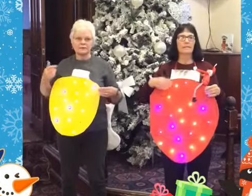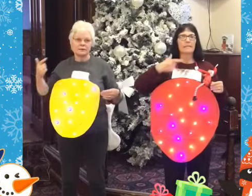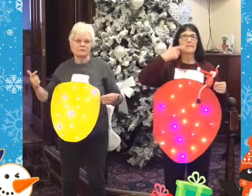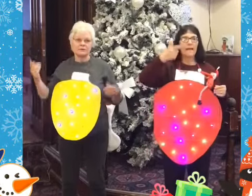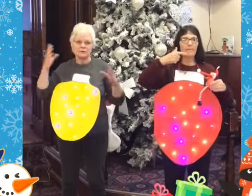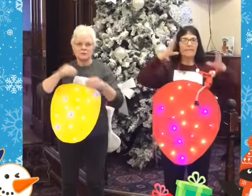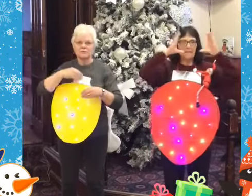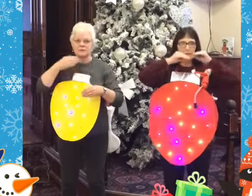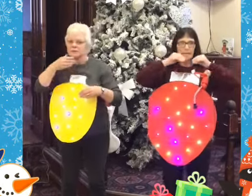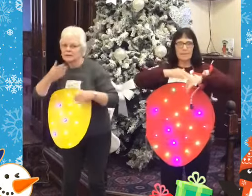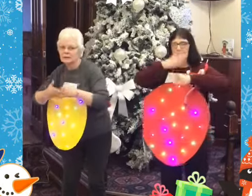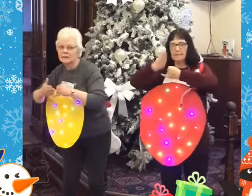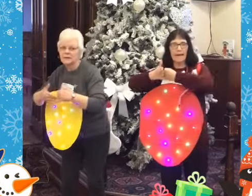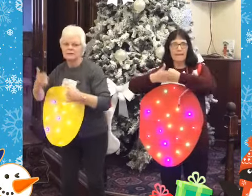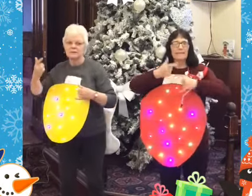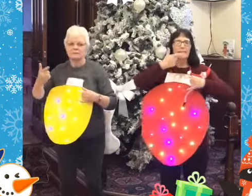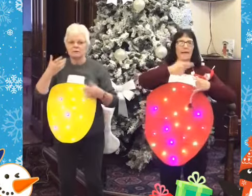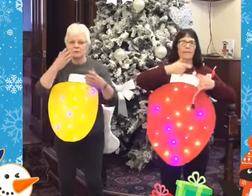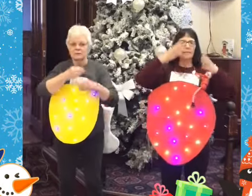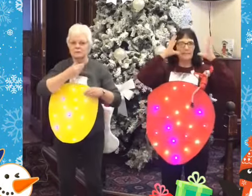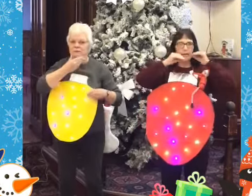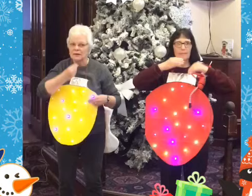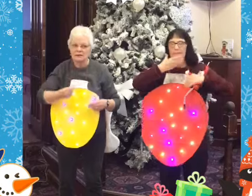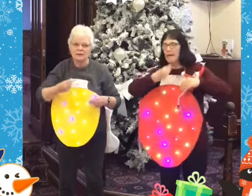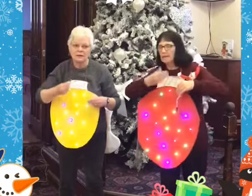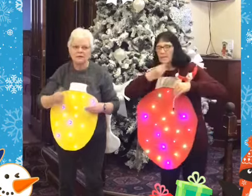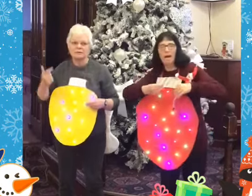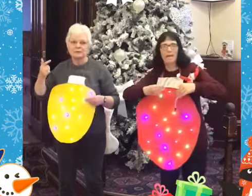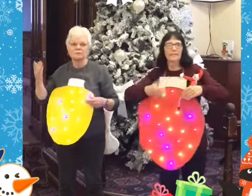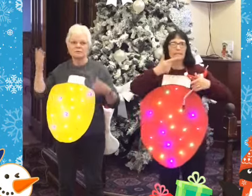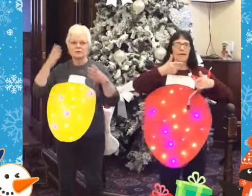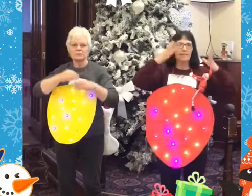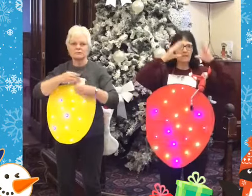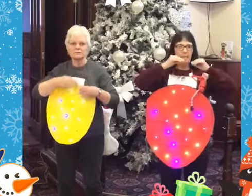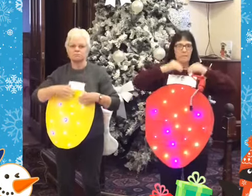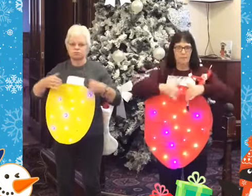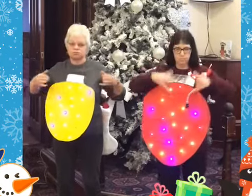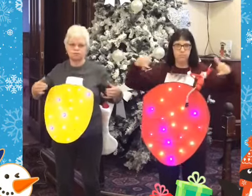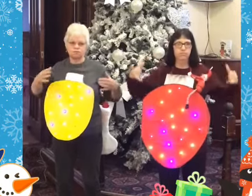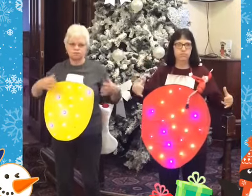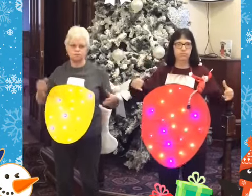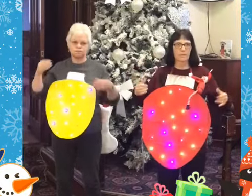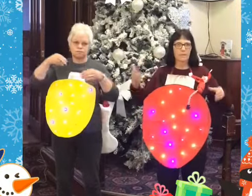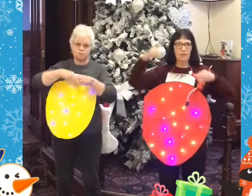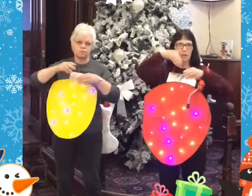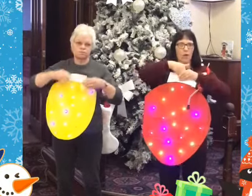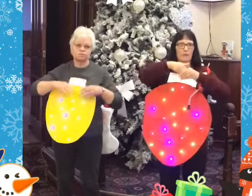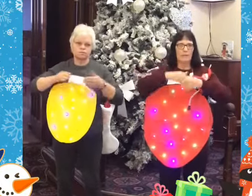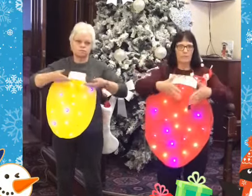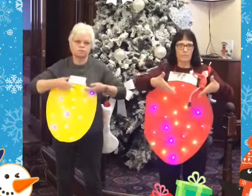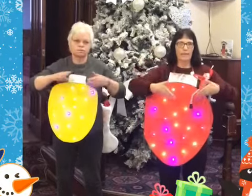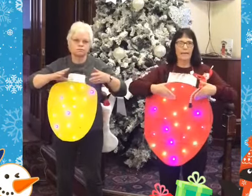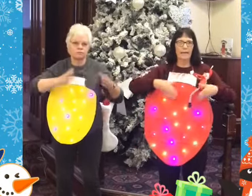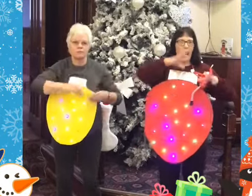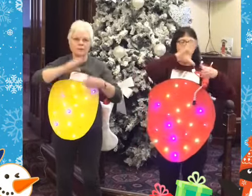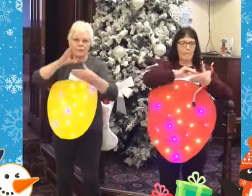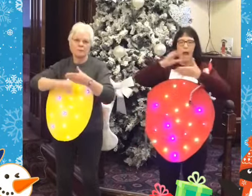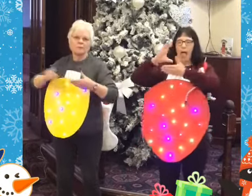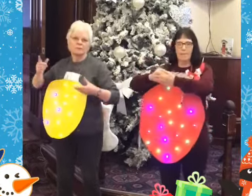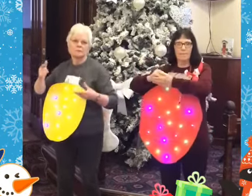Seven more to go Seven more sleeps to Santa Seven more sleeps to the big fat fella Comes down your chimney And brings you presents And drinks your beer Seven